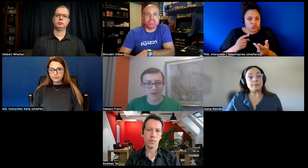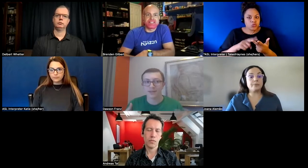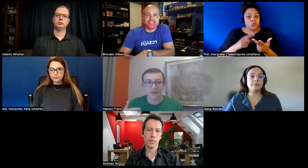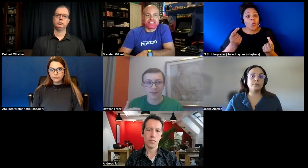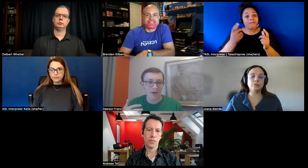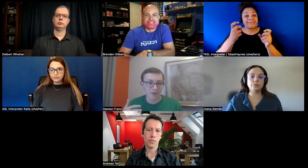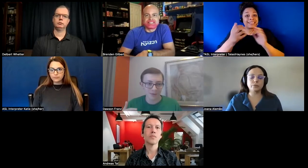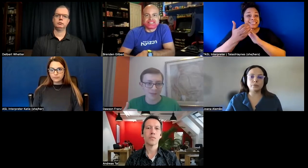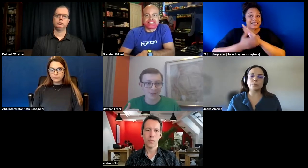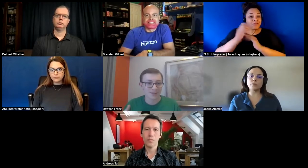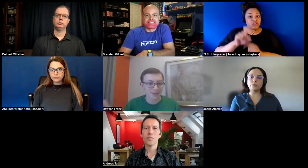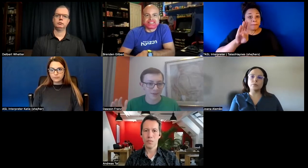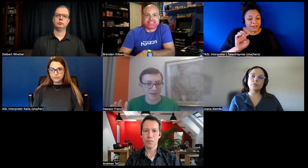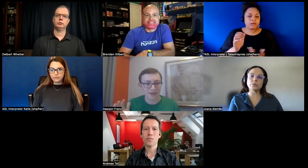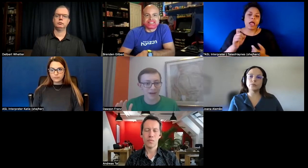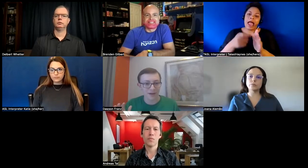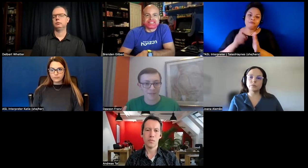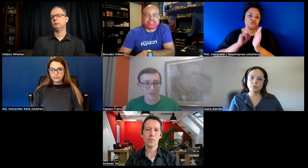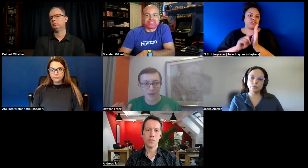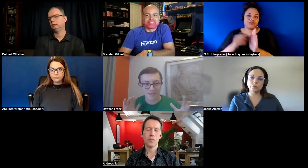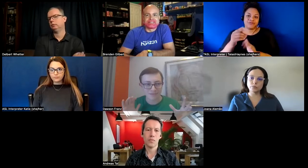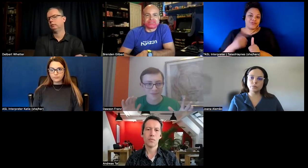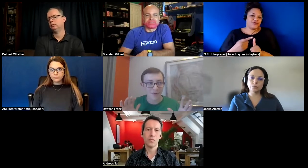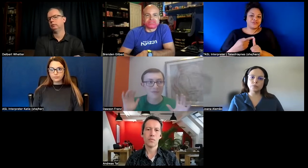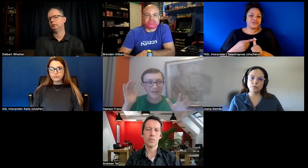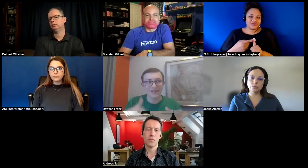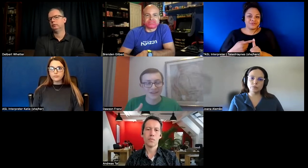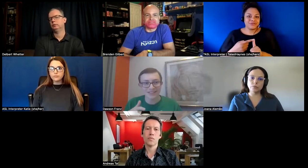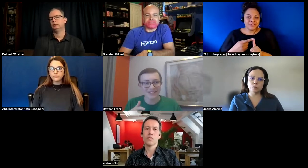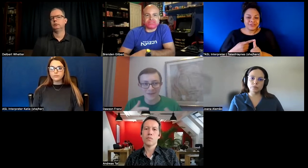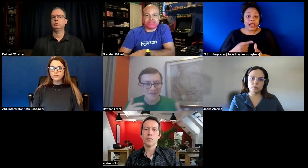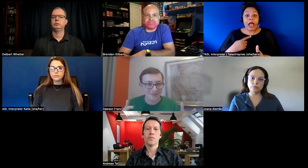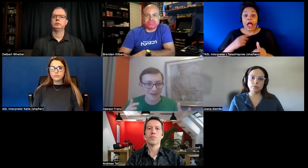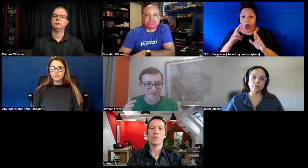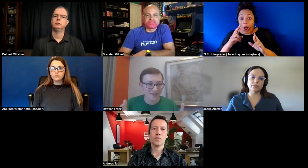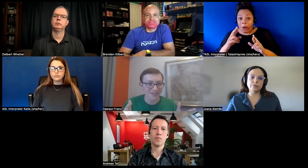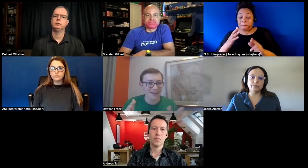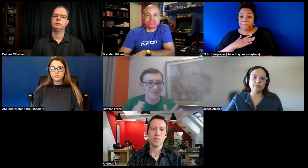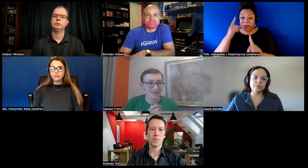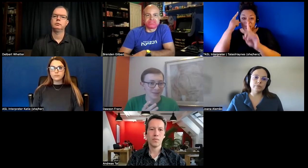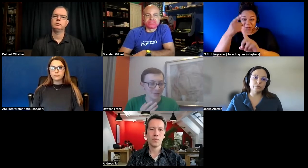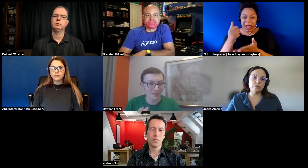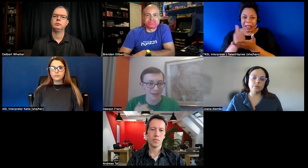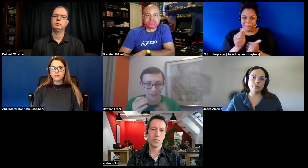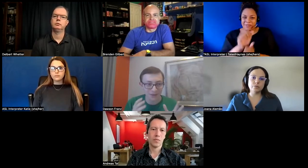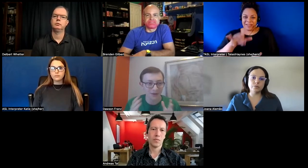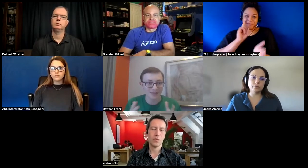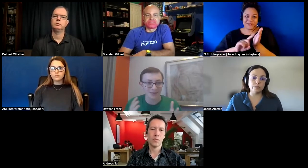is definitely a matter of research that's something that uh i'm hopefully going to help um with and that's something that i really want to